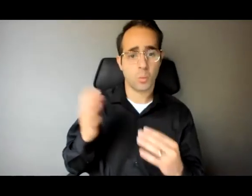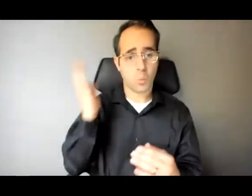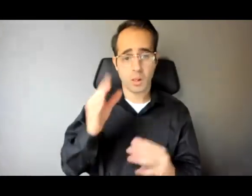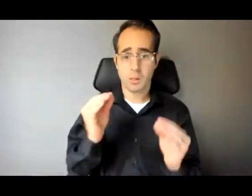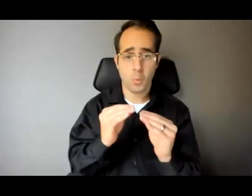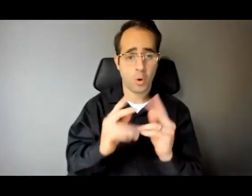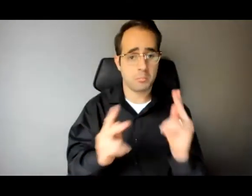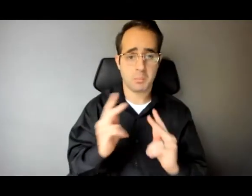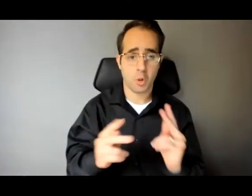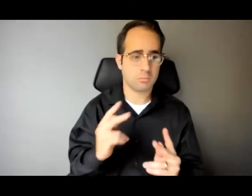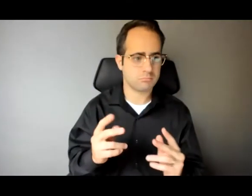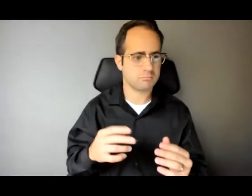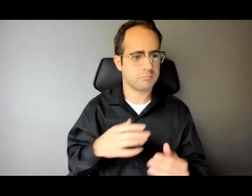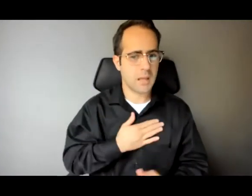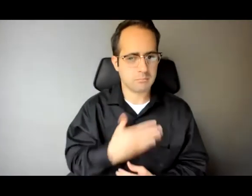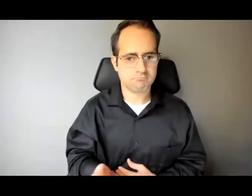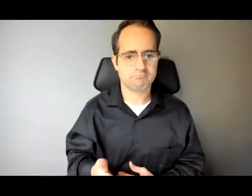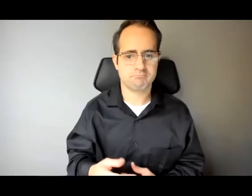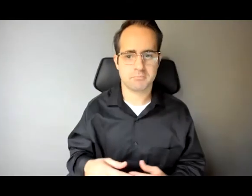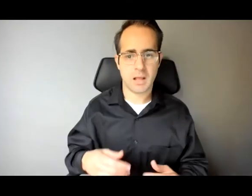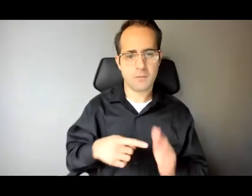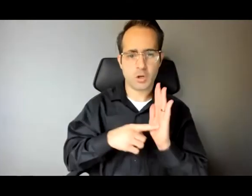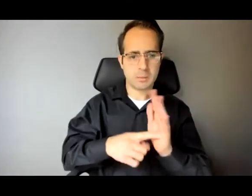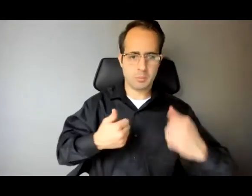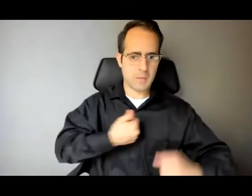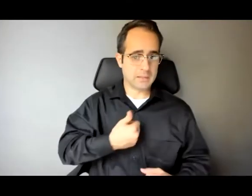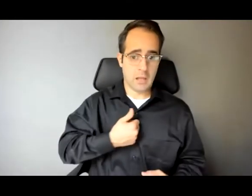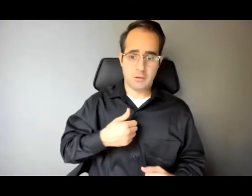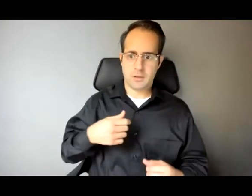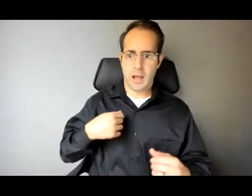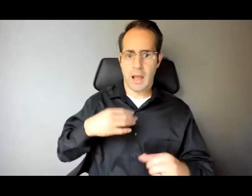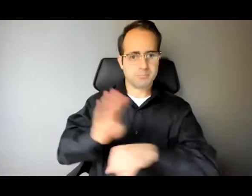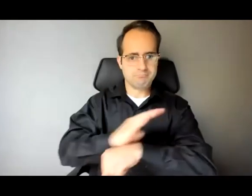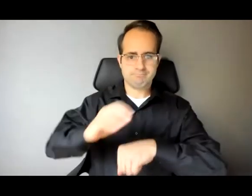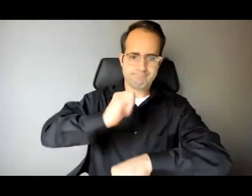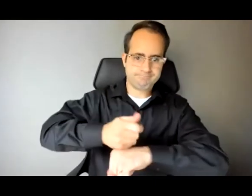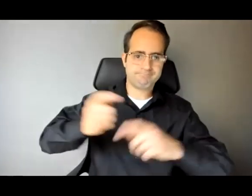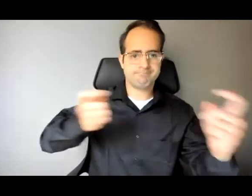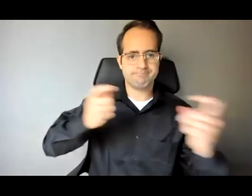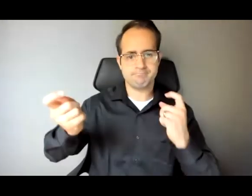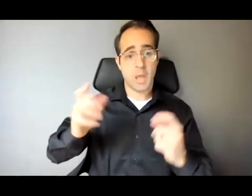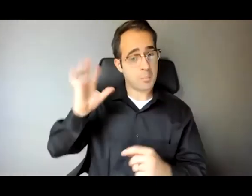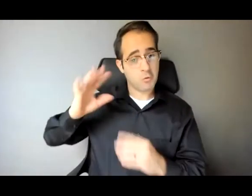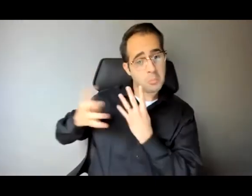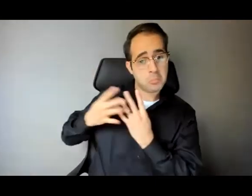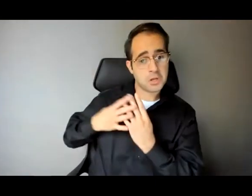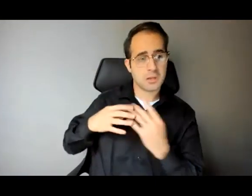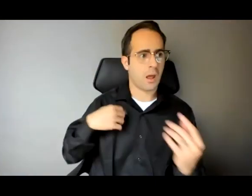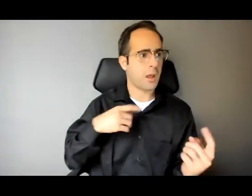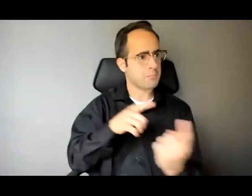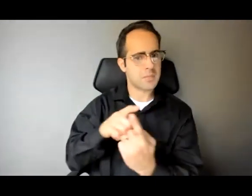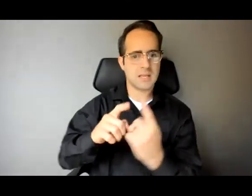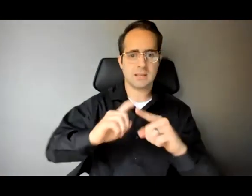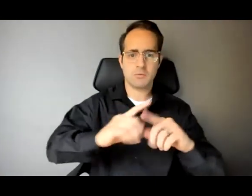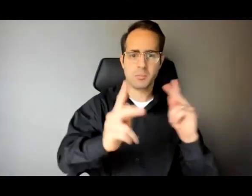entrepreneur I'm wealthy and guess what I served time in prison and I met some of America's best and brightest is the more a guy like Jay my business partner